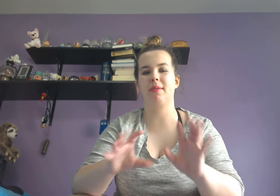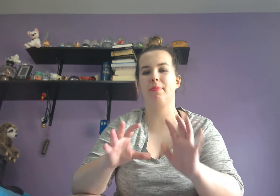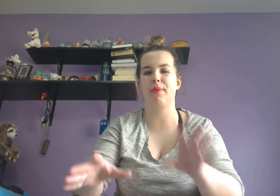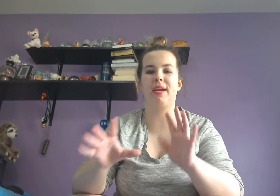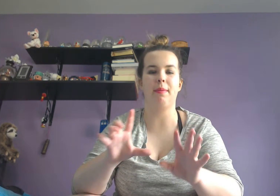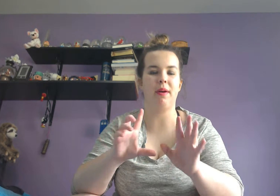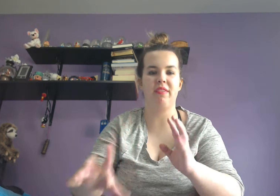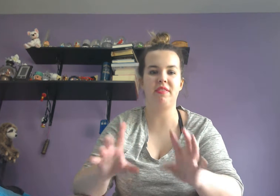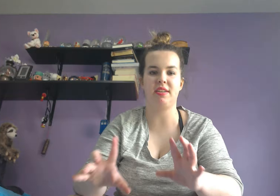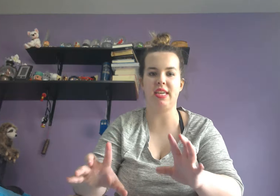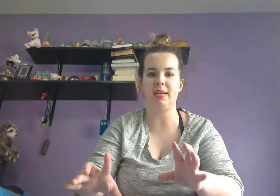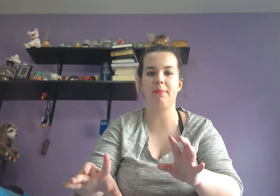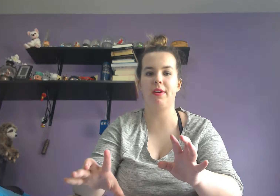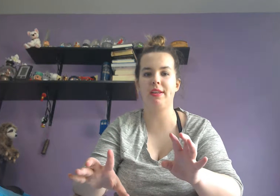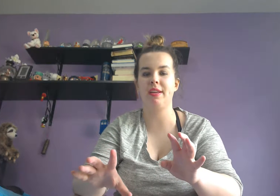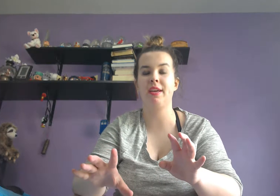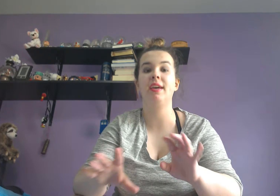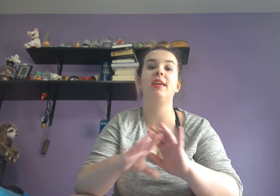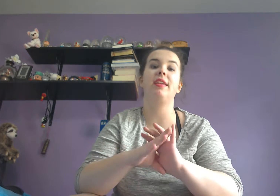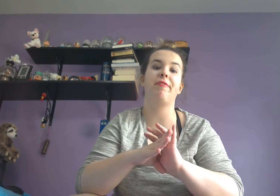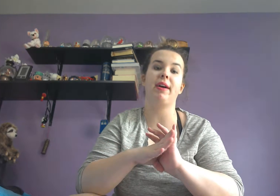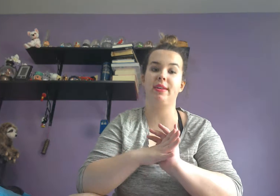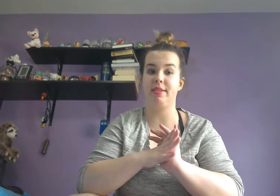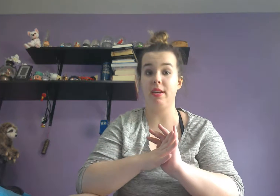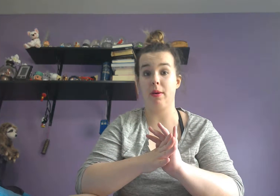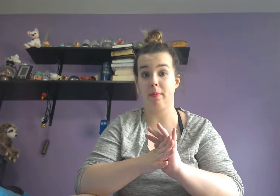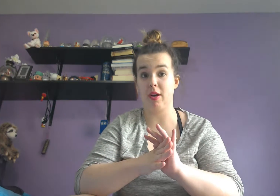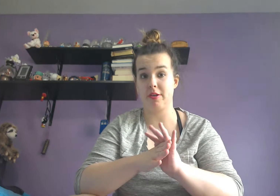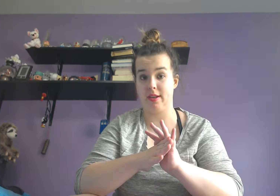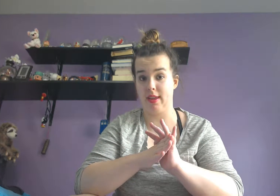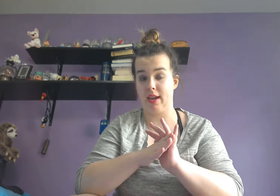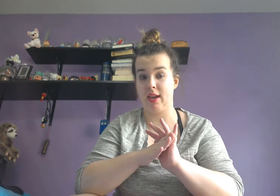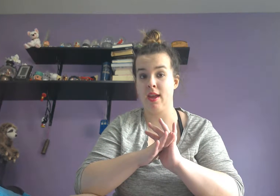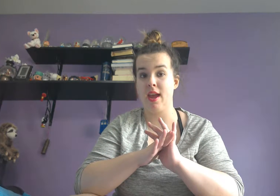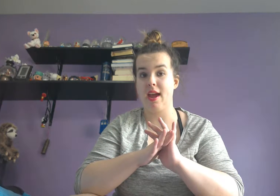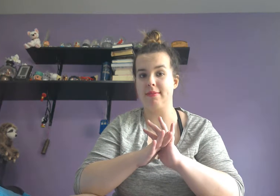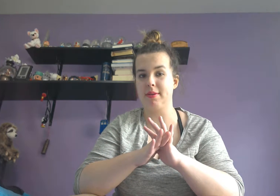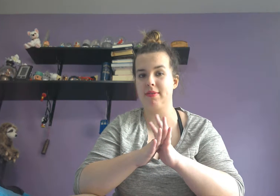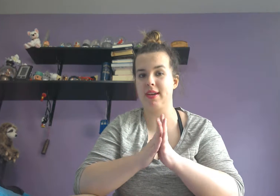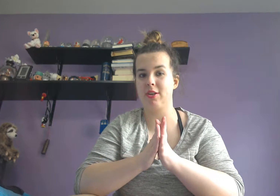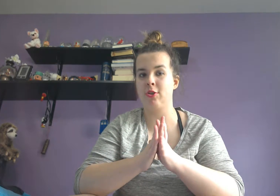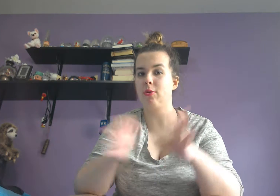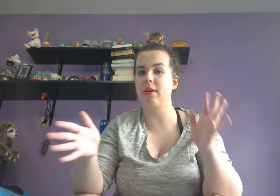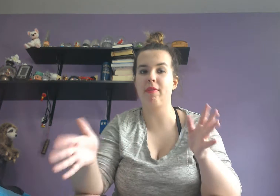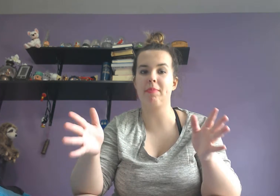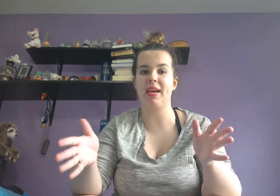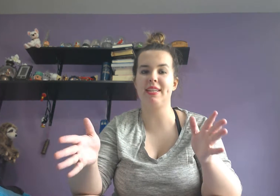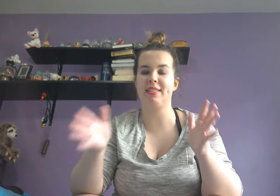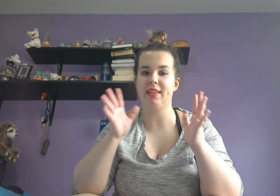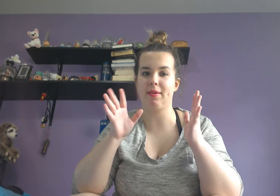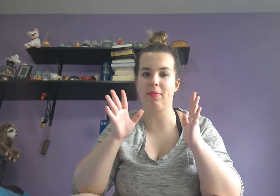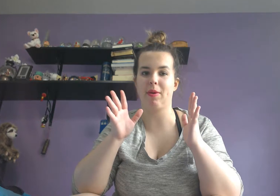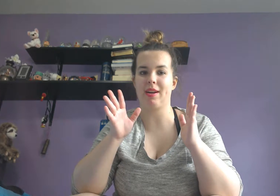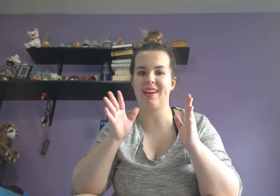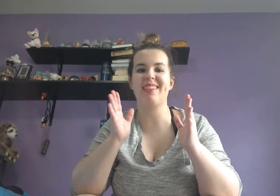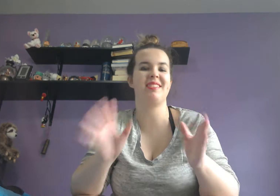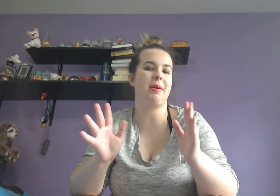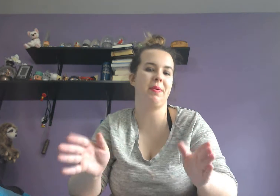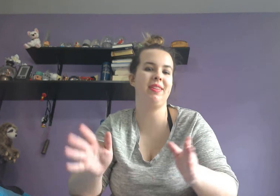of breakup of the team when they finally did emerge and, like, have sort of, like, two different plans that they were working on separately